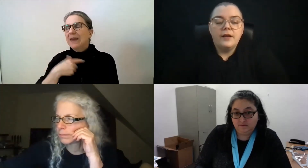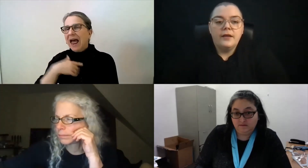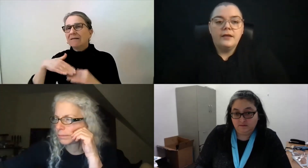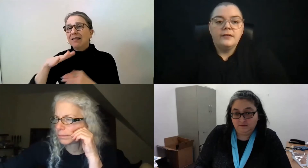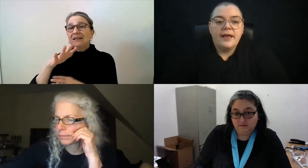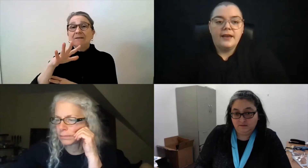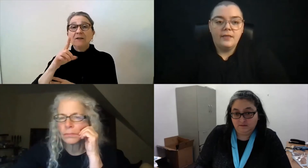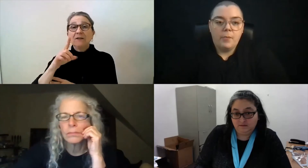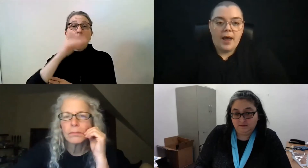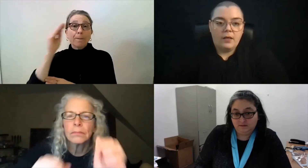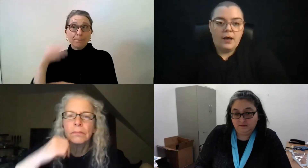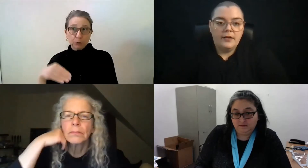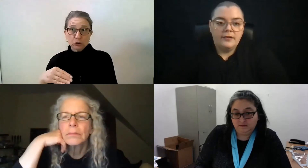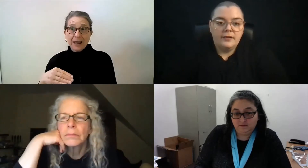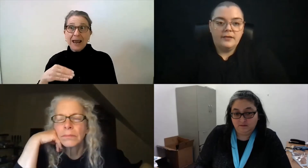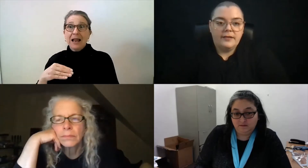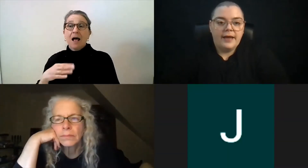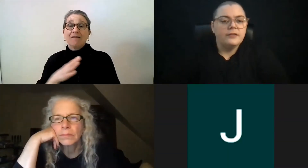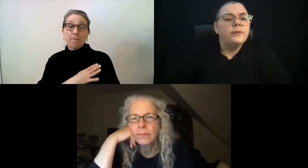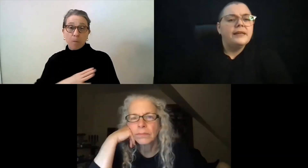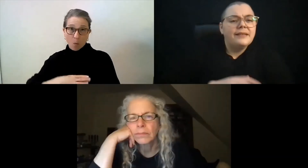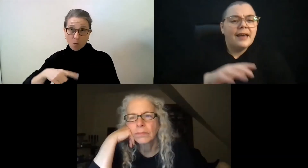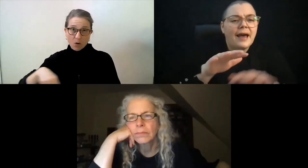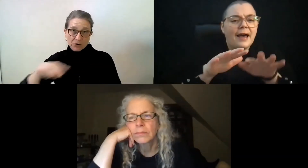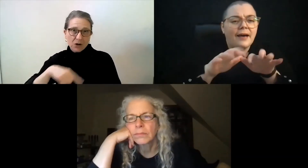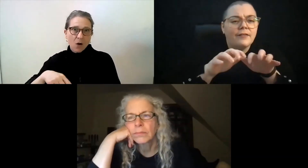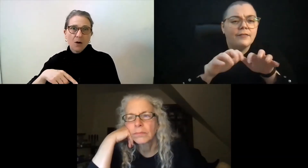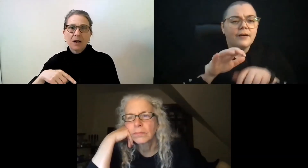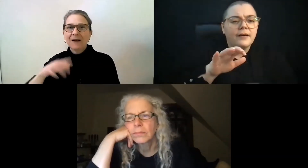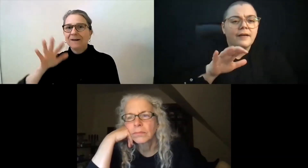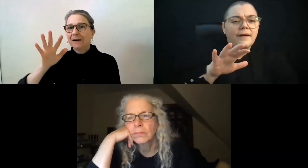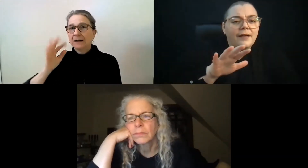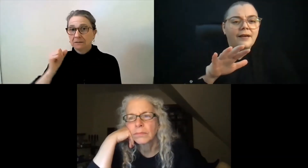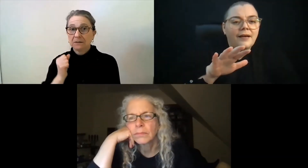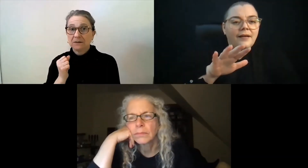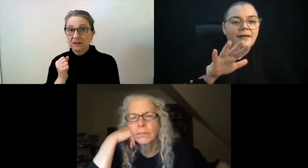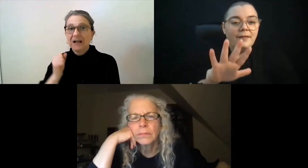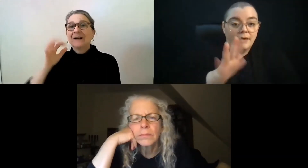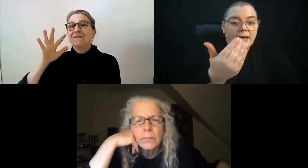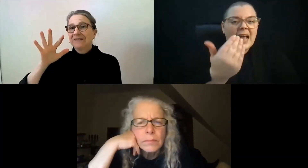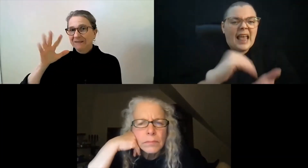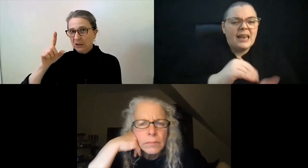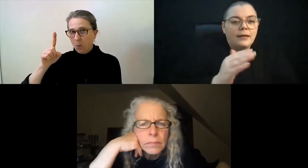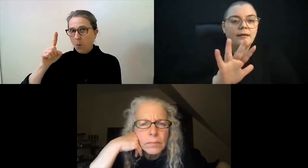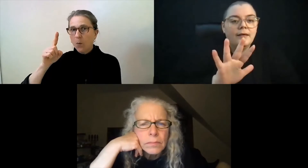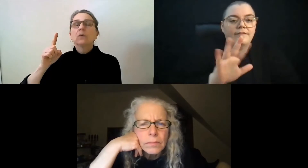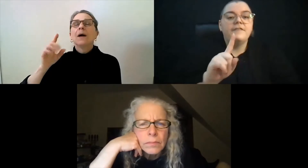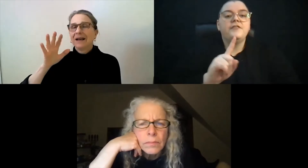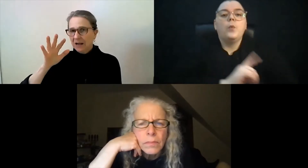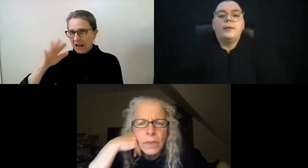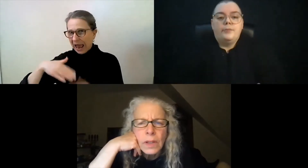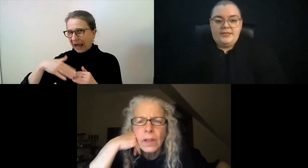there is that in the bylaws, it says we need to have 51%,